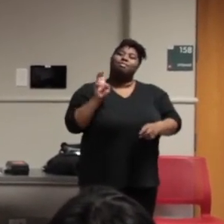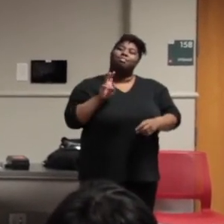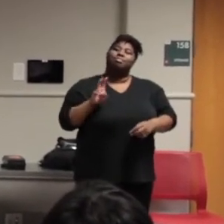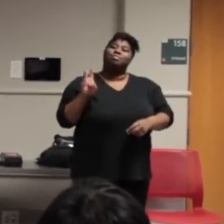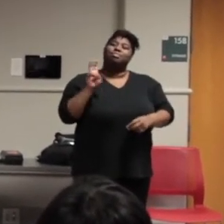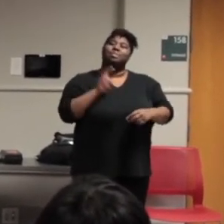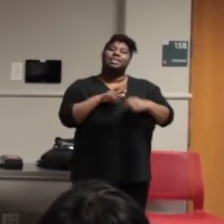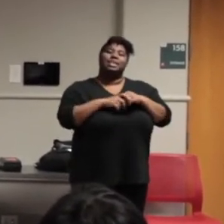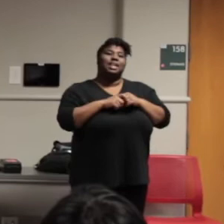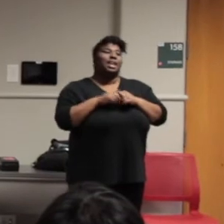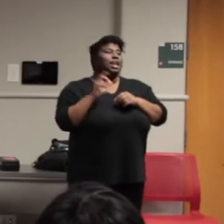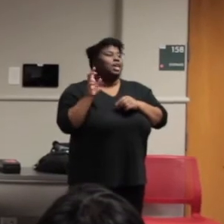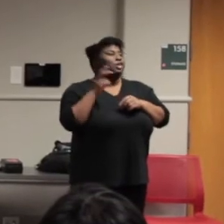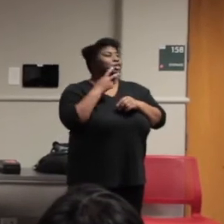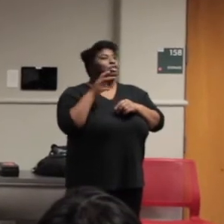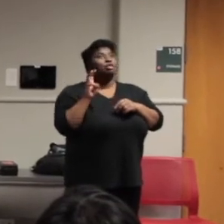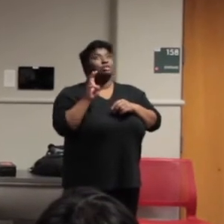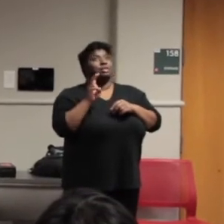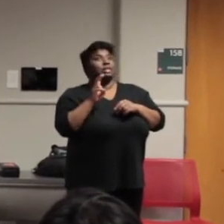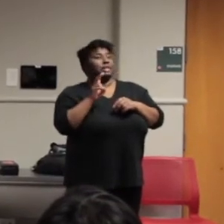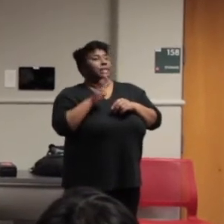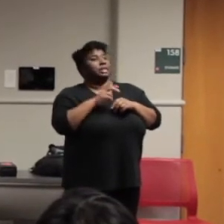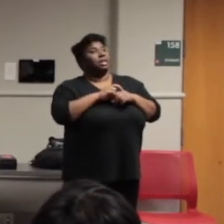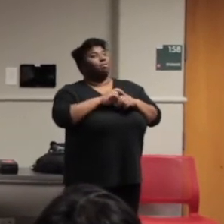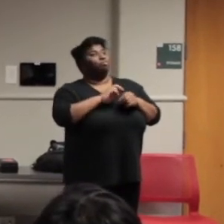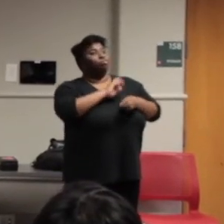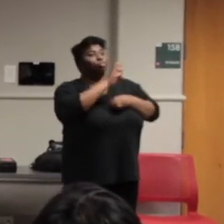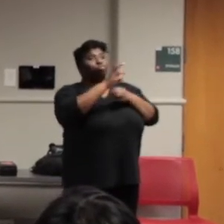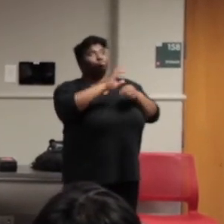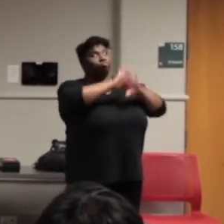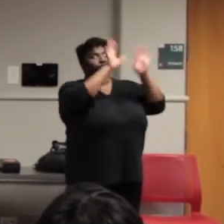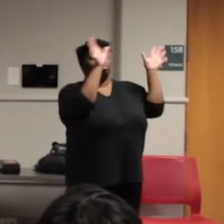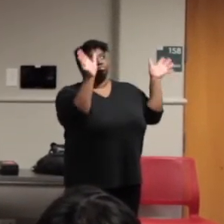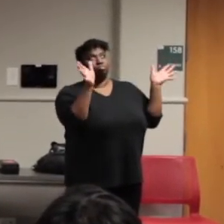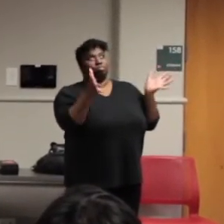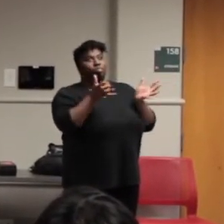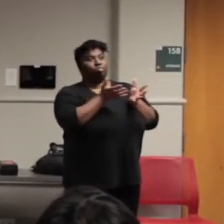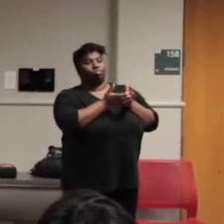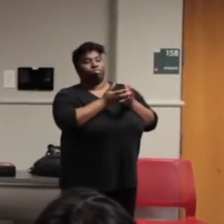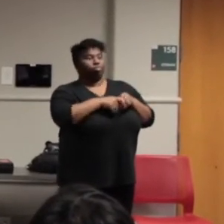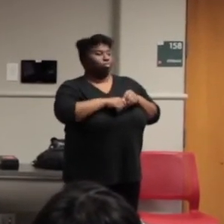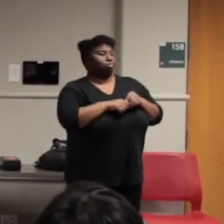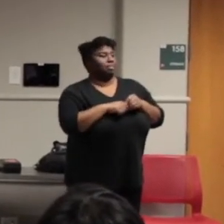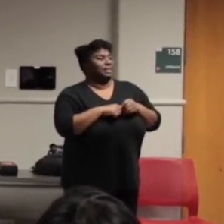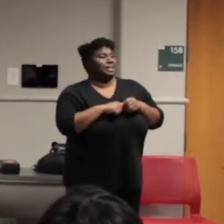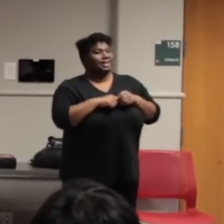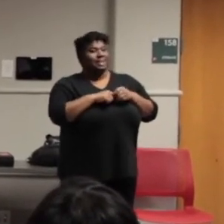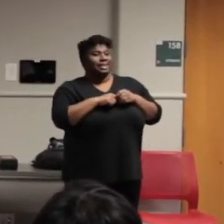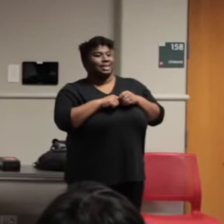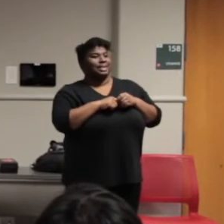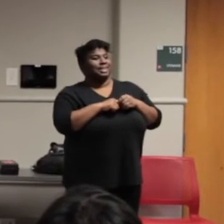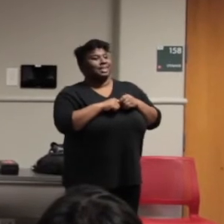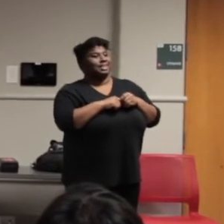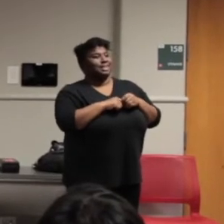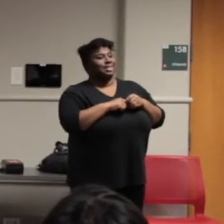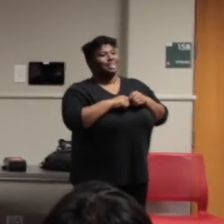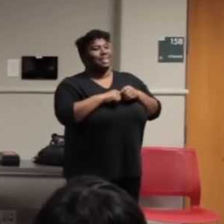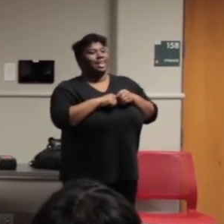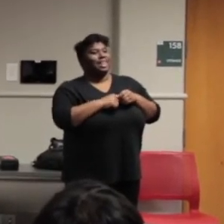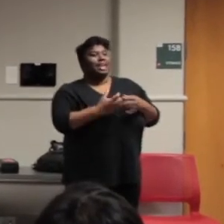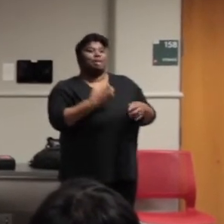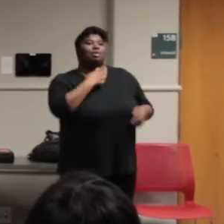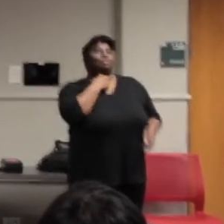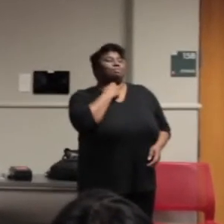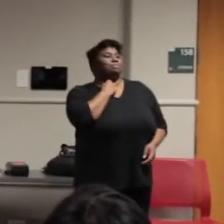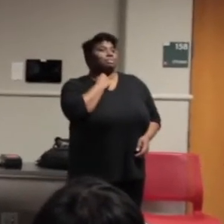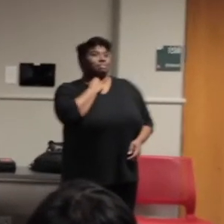by chance, I turned to see the galaxies, countless into infinities, the watery eyes burning and once submerging in my probe, I was